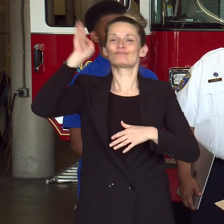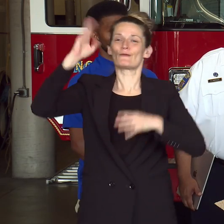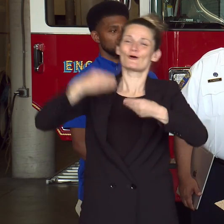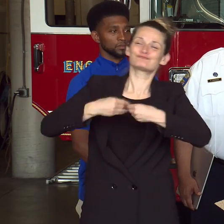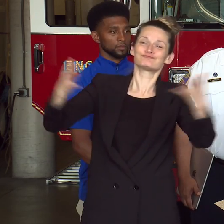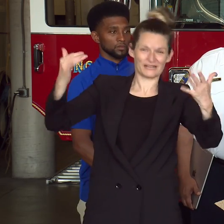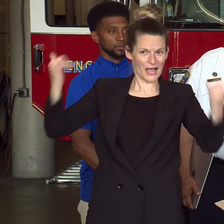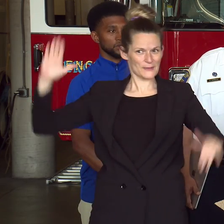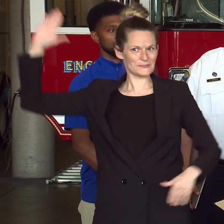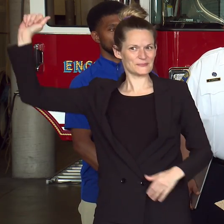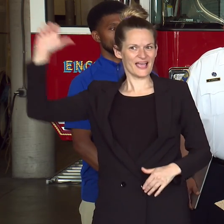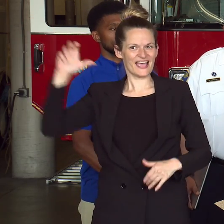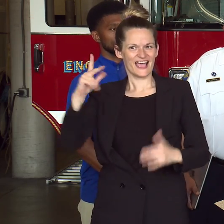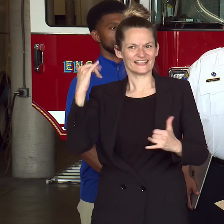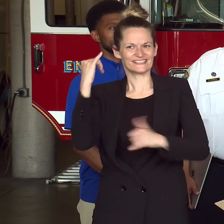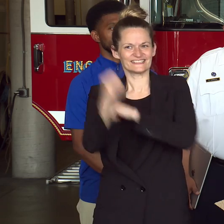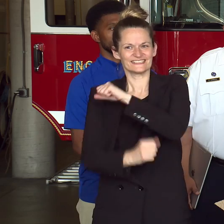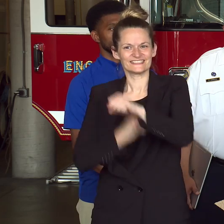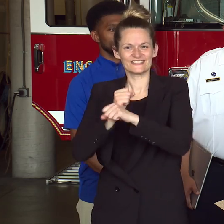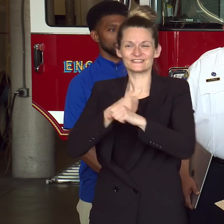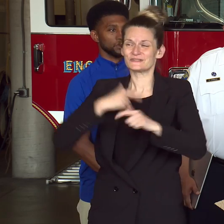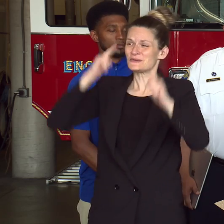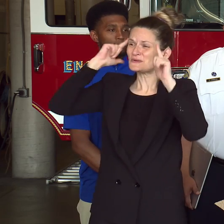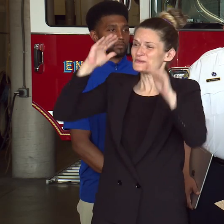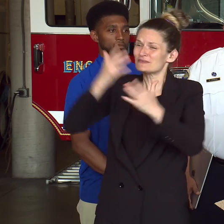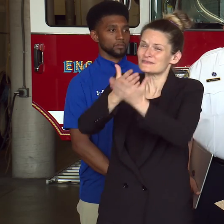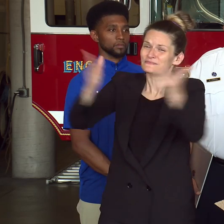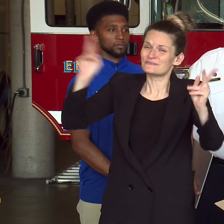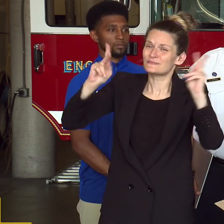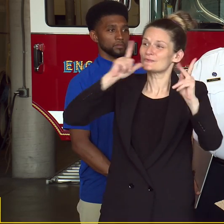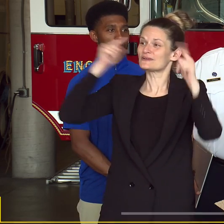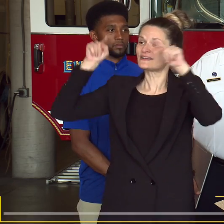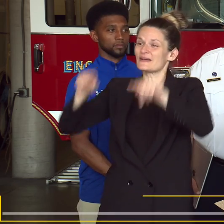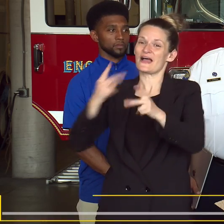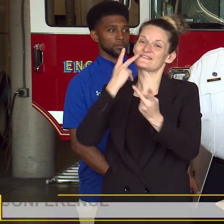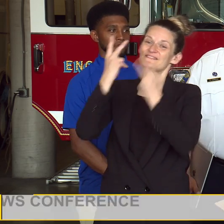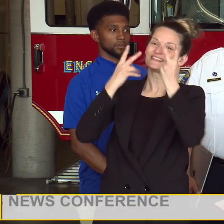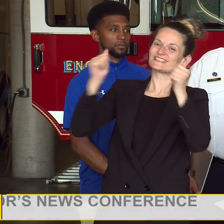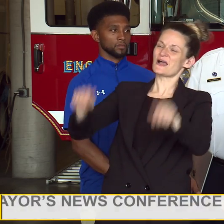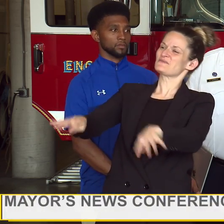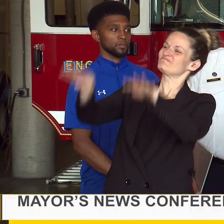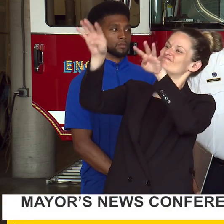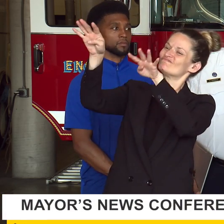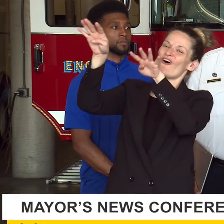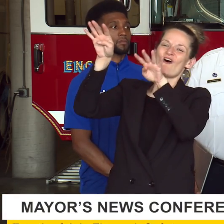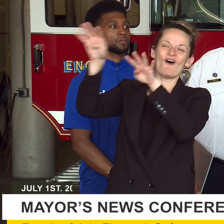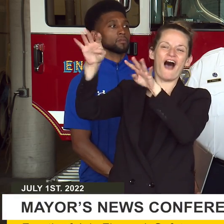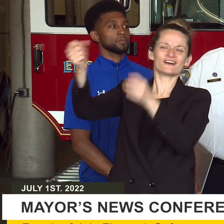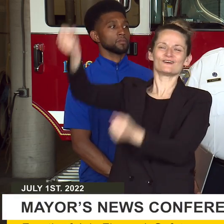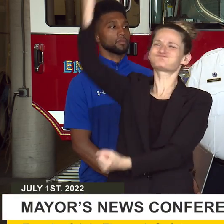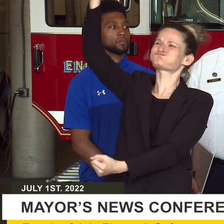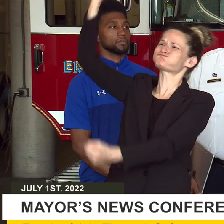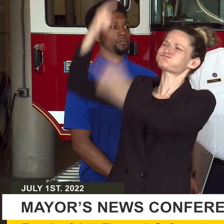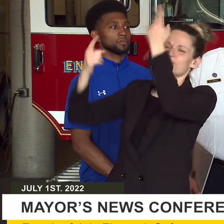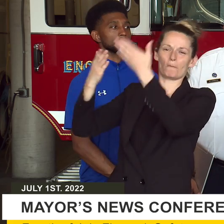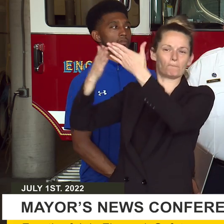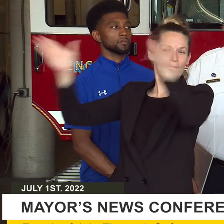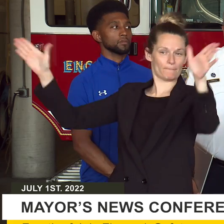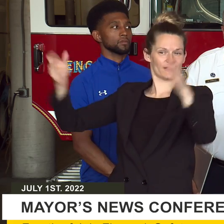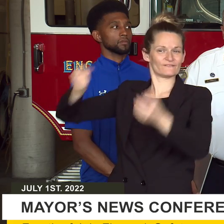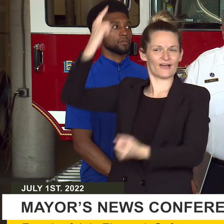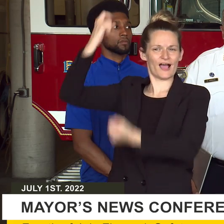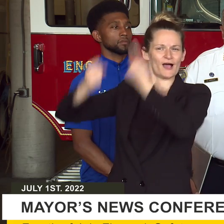everyone visits to help decrease the usage of independent fireworks throughout Baltimore City. Visit